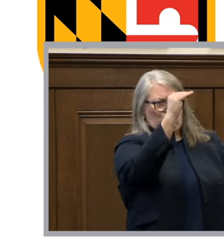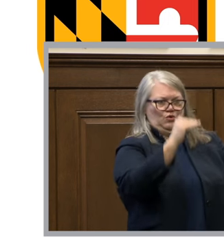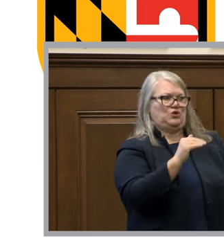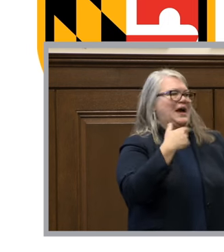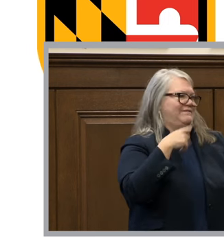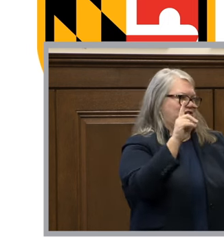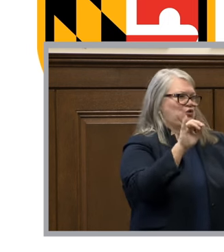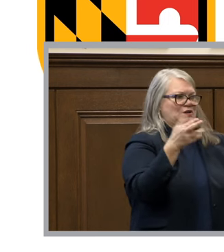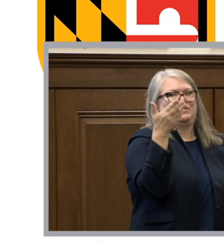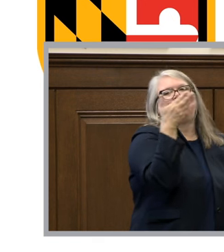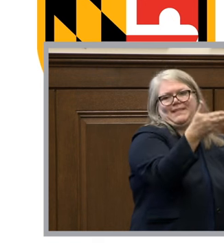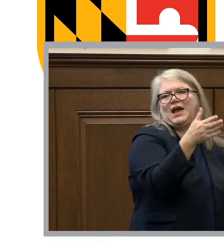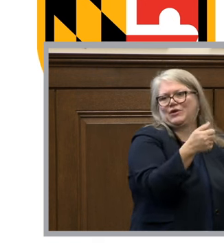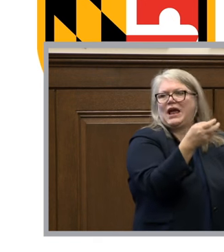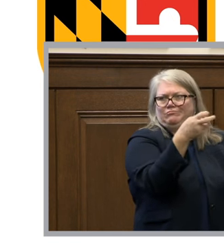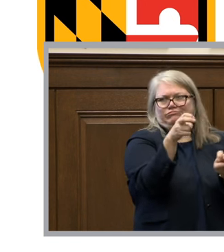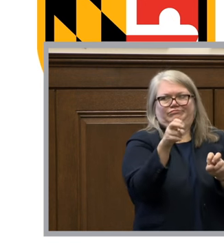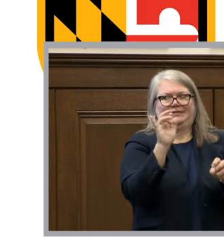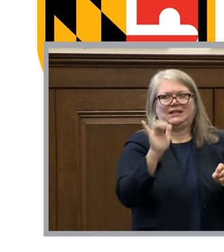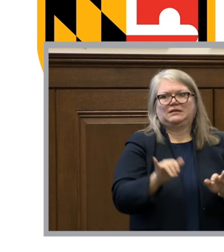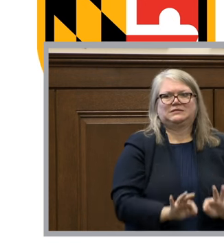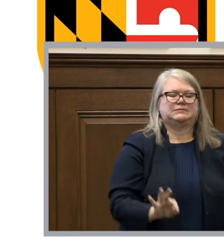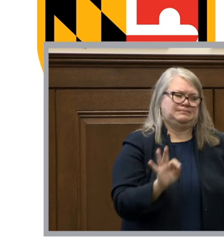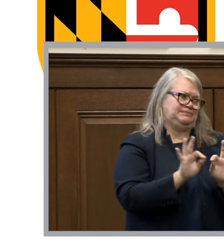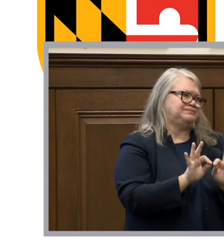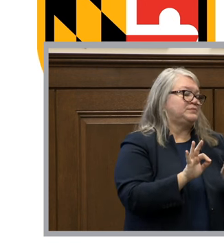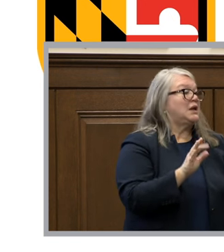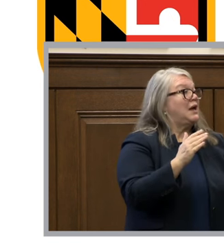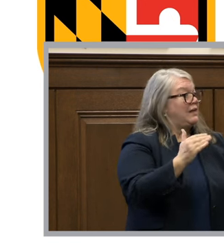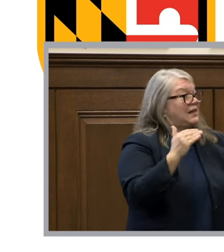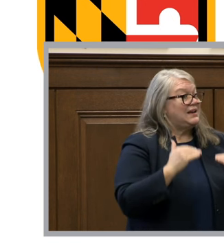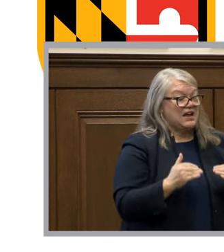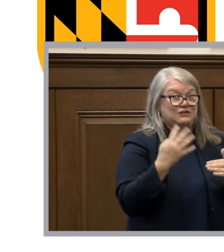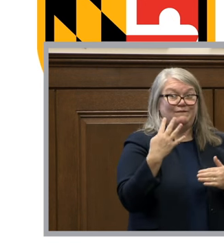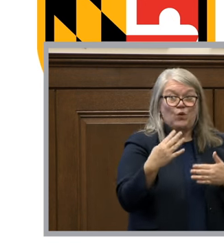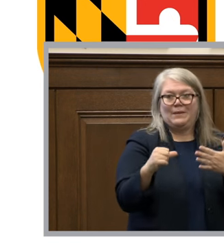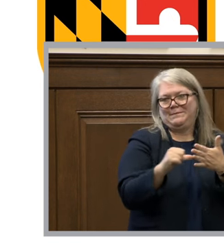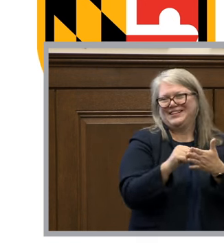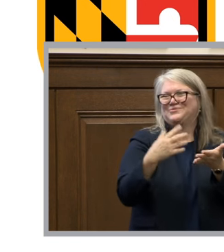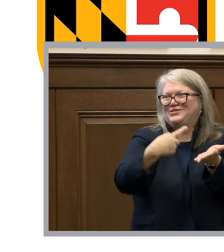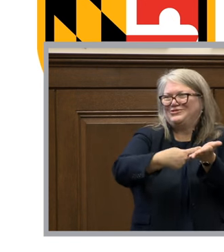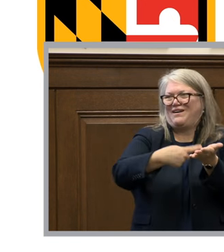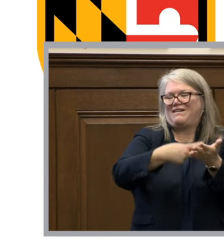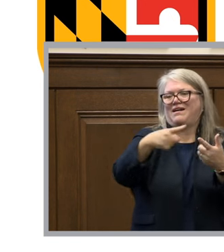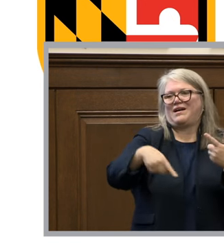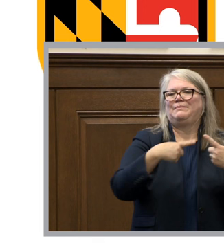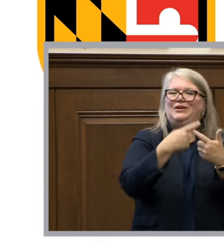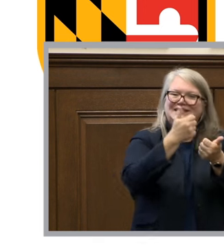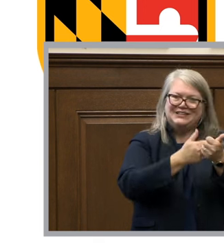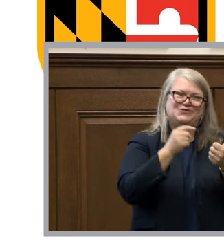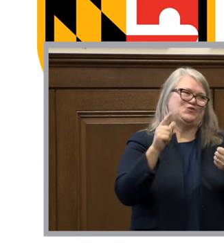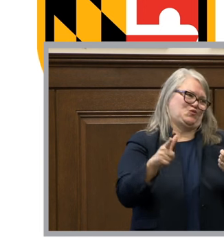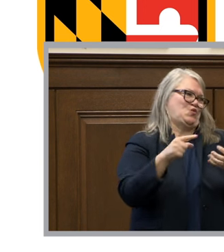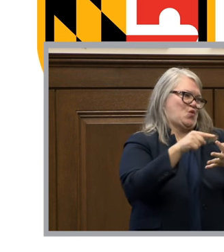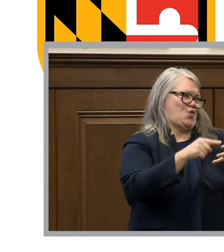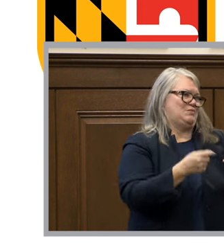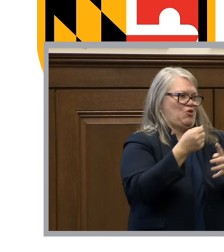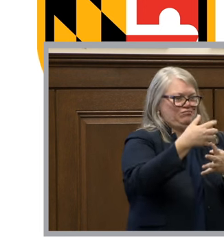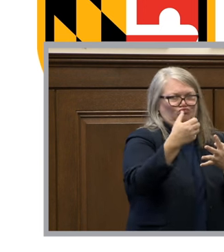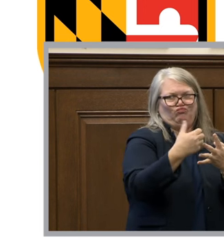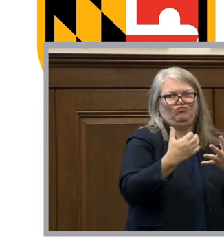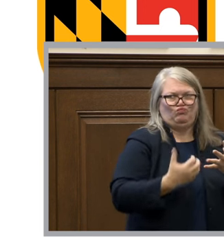directories so for the next four slides i will cover each tool that we've made available